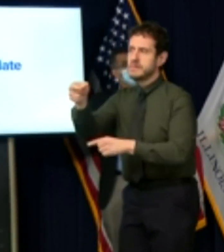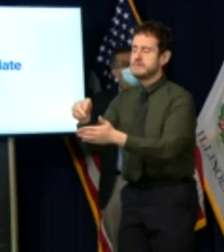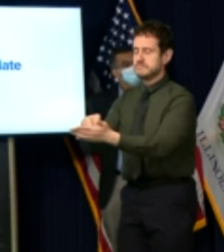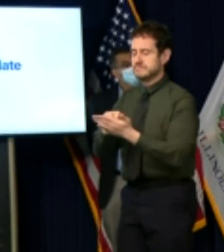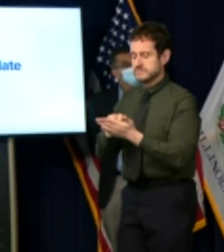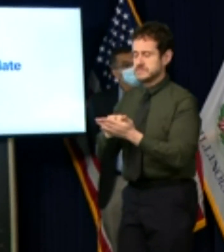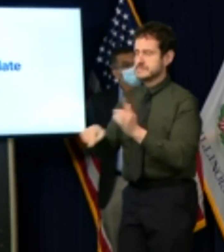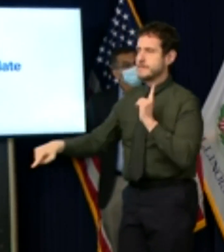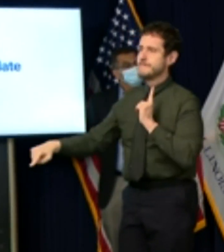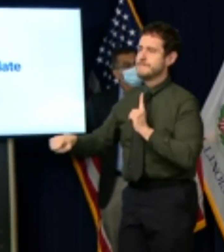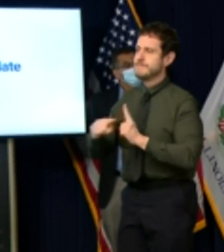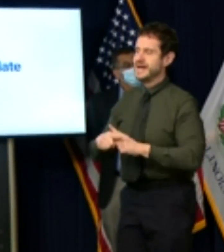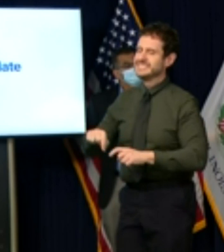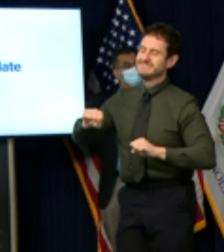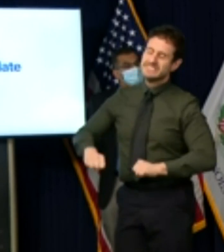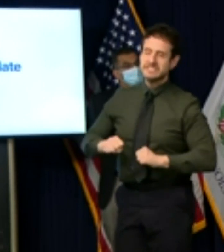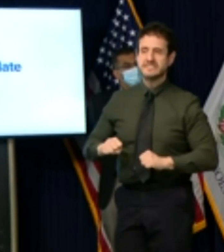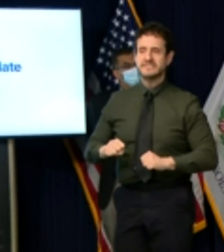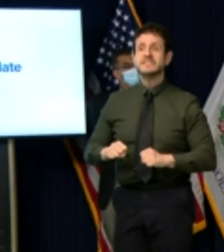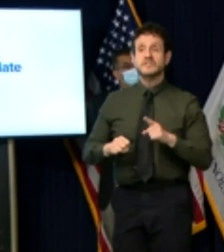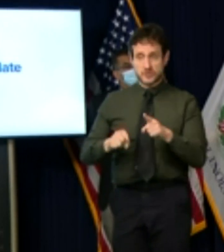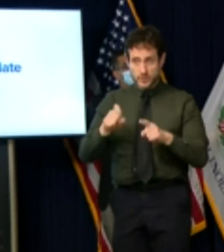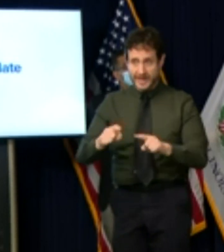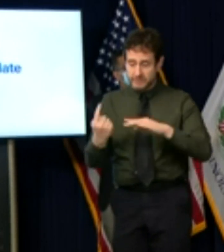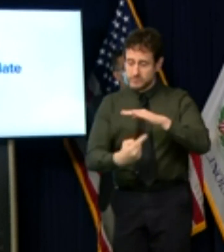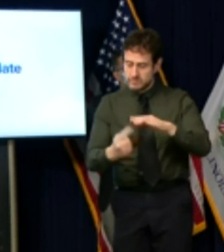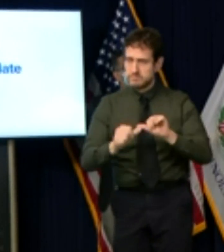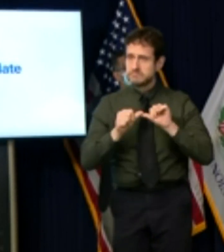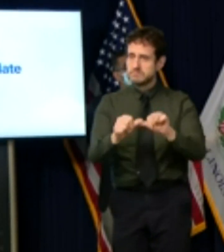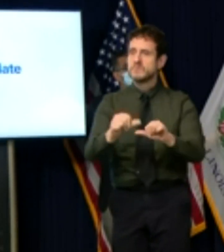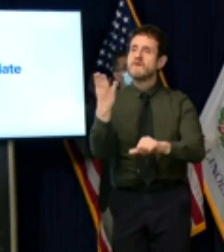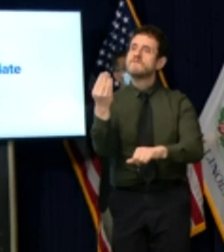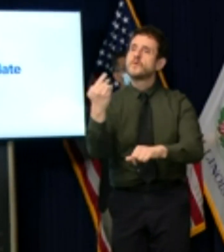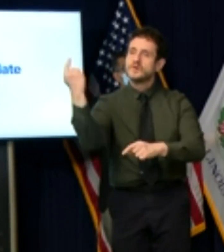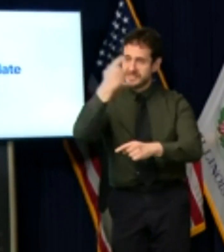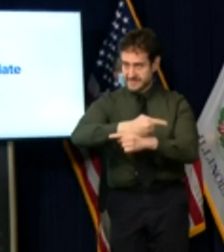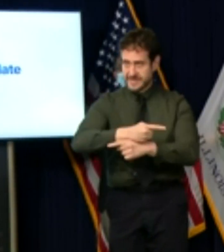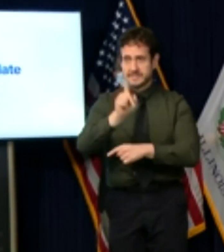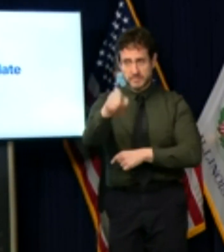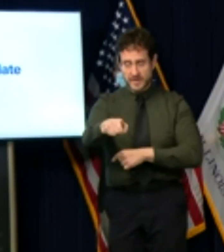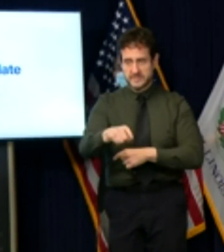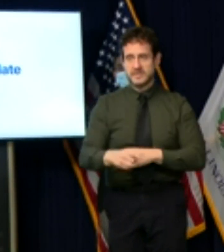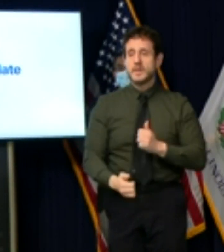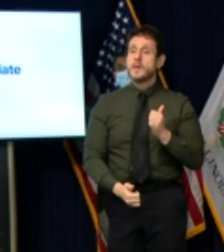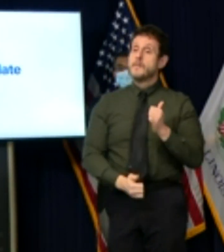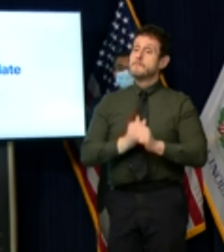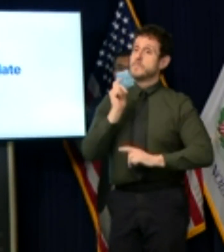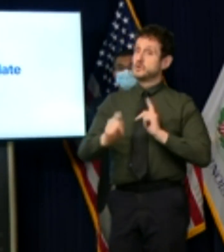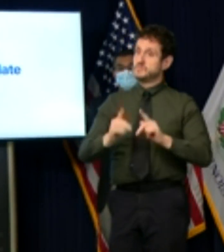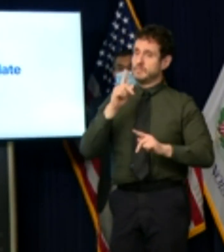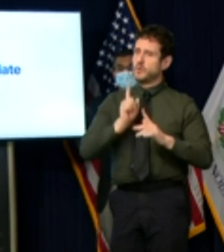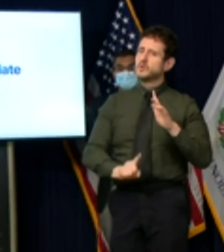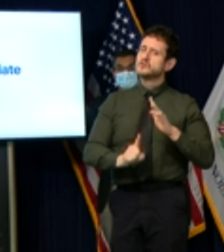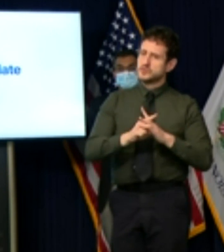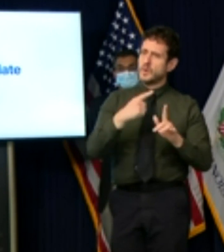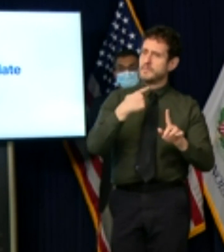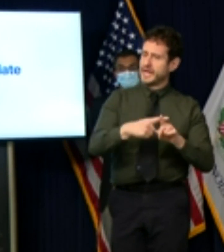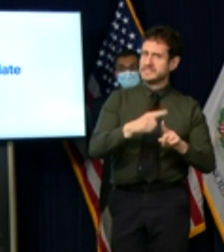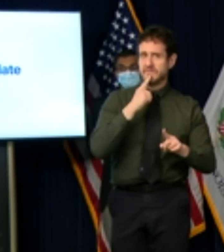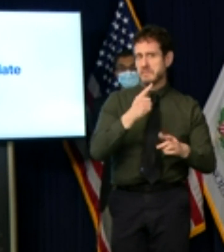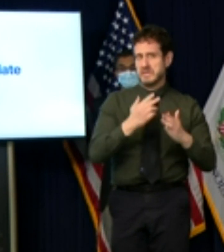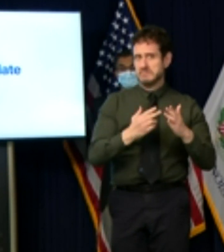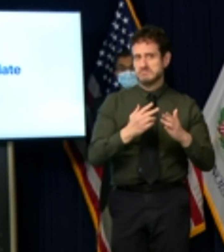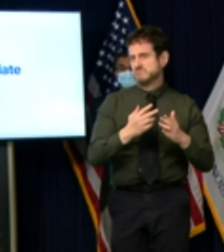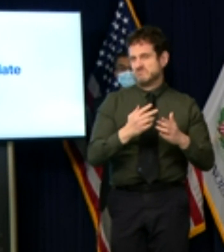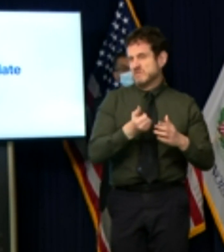maintain this quarantine of course we know that most people will show up positive earlier but we don't want to